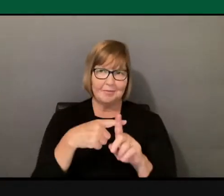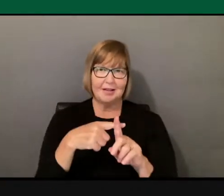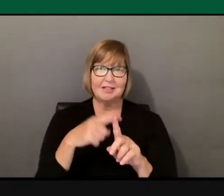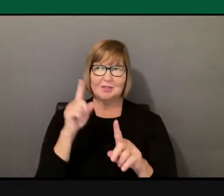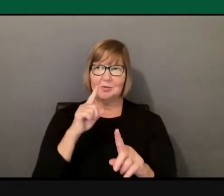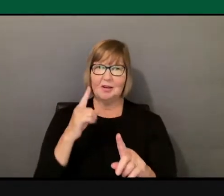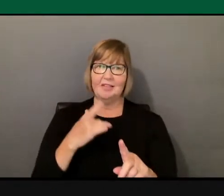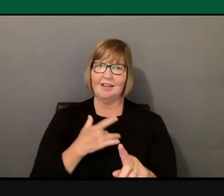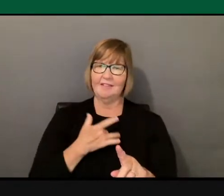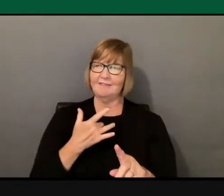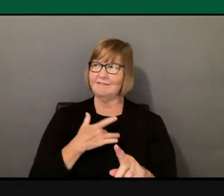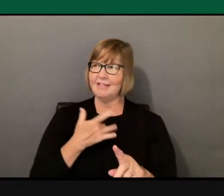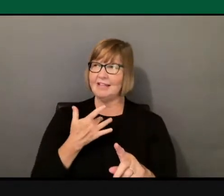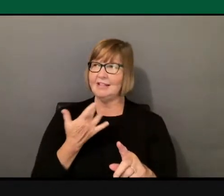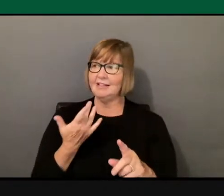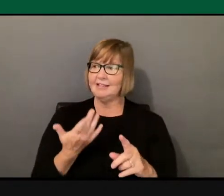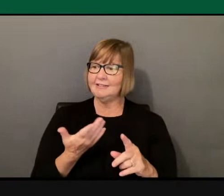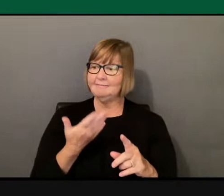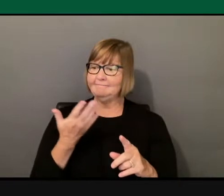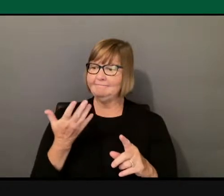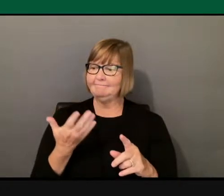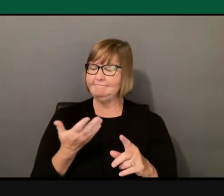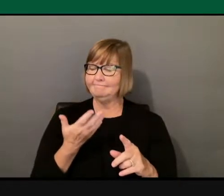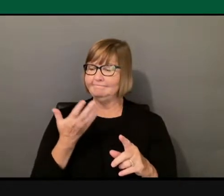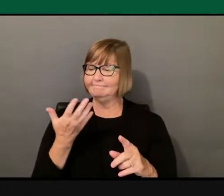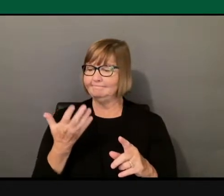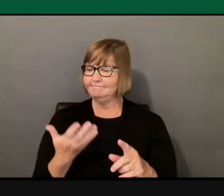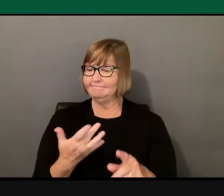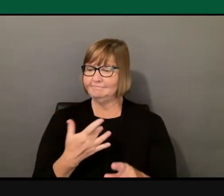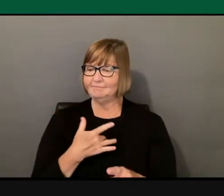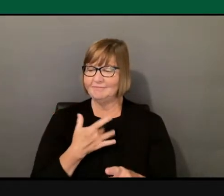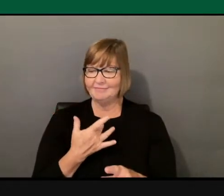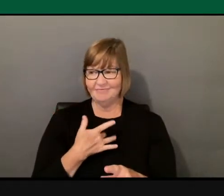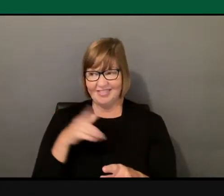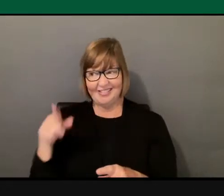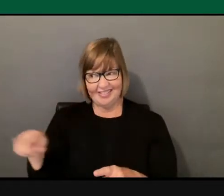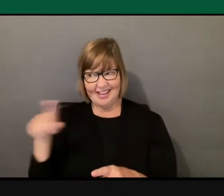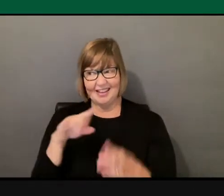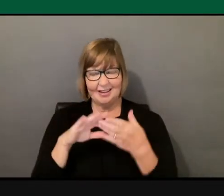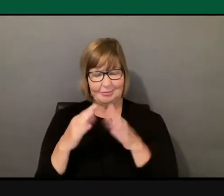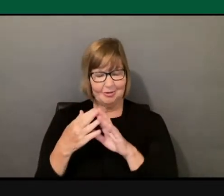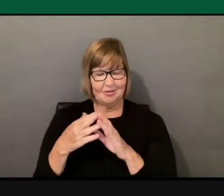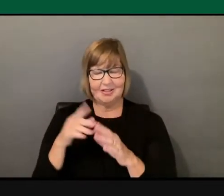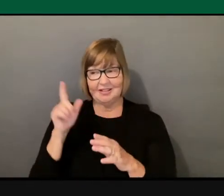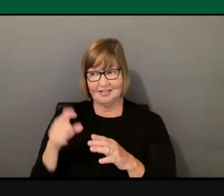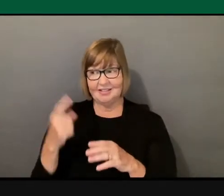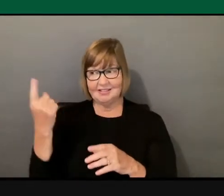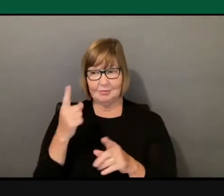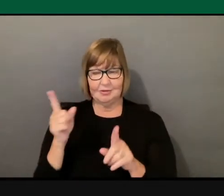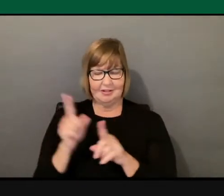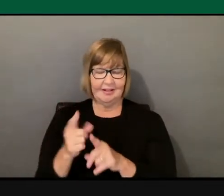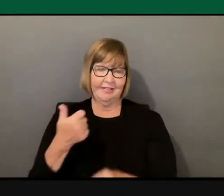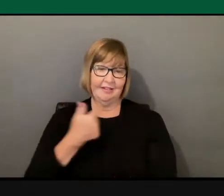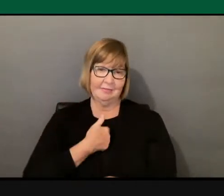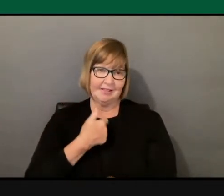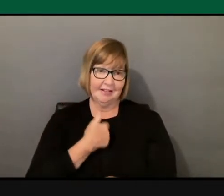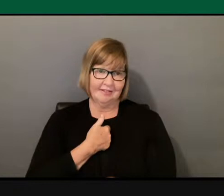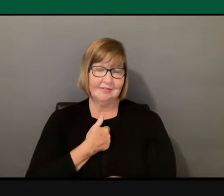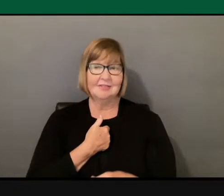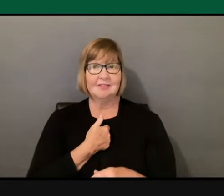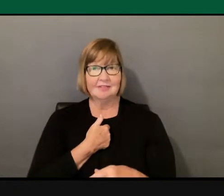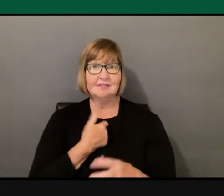that they feel need someone like themselves. So just wanted to